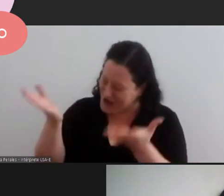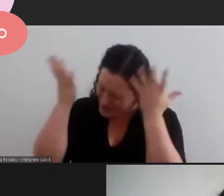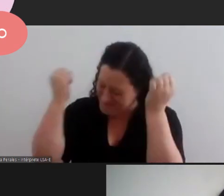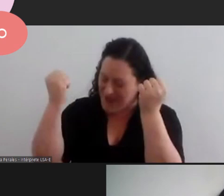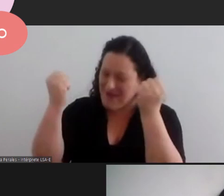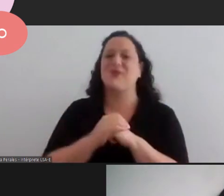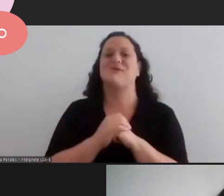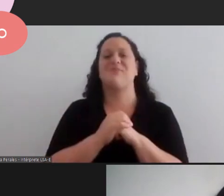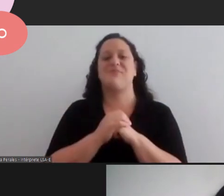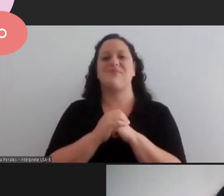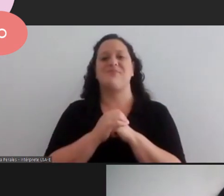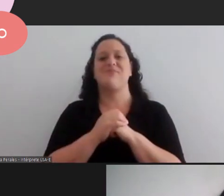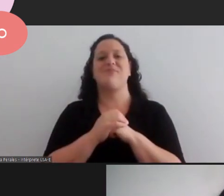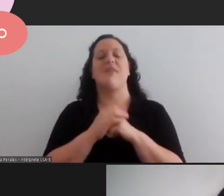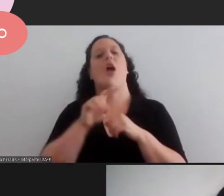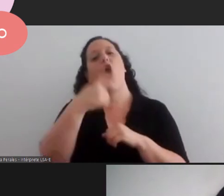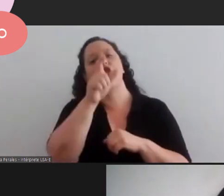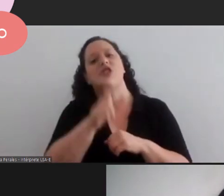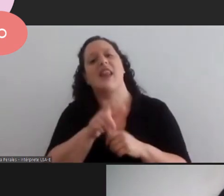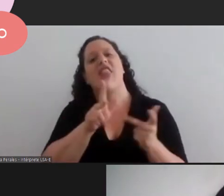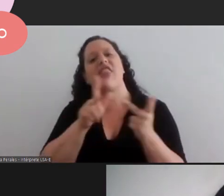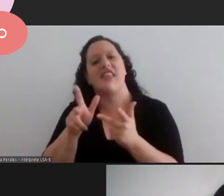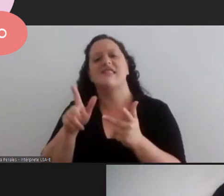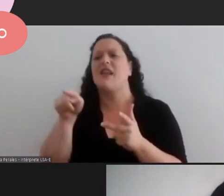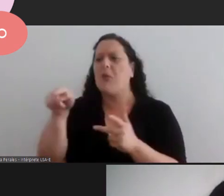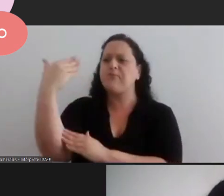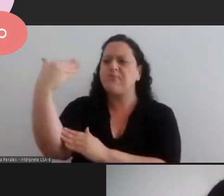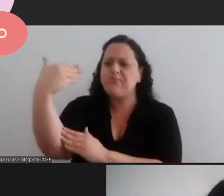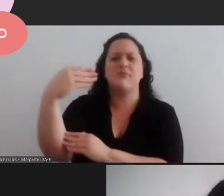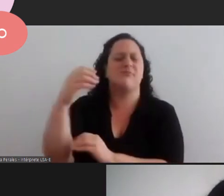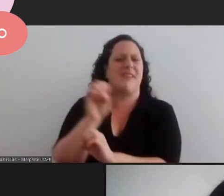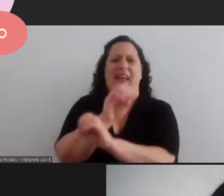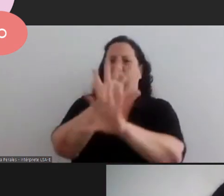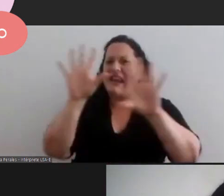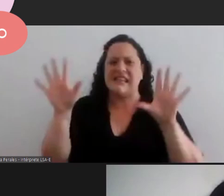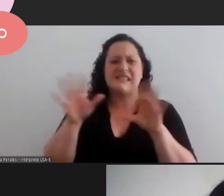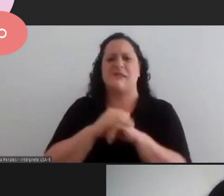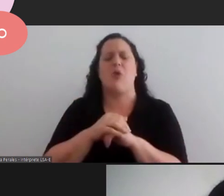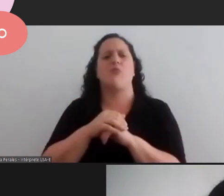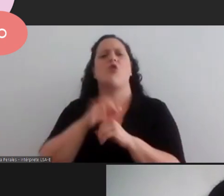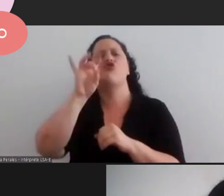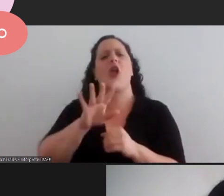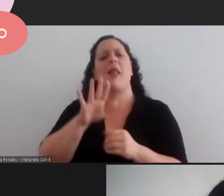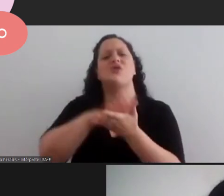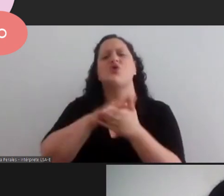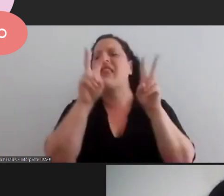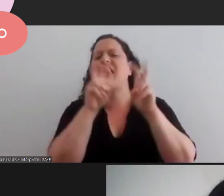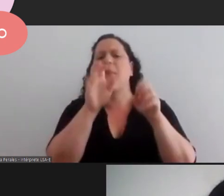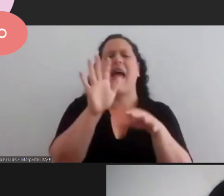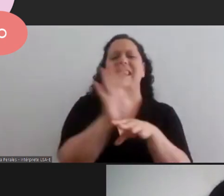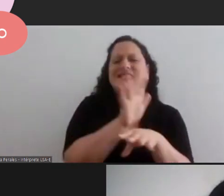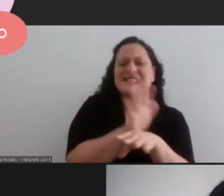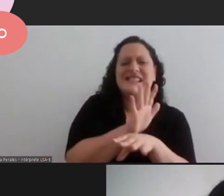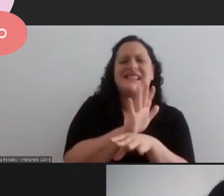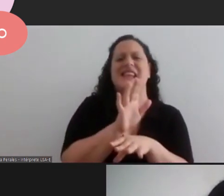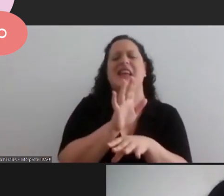anna maria says your presentation was so strong not only in terms of visibilization in the